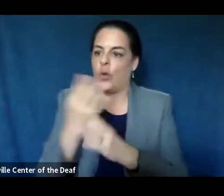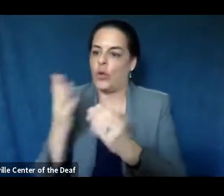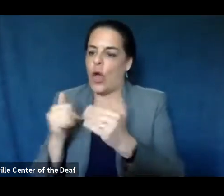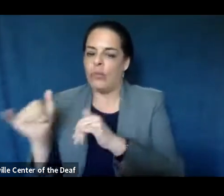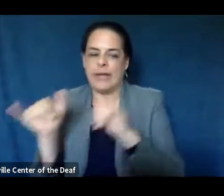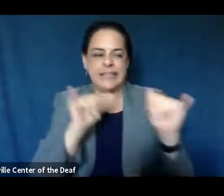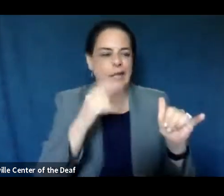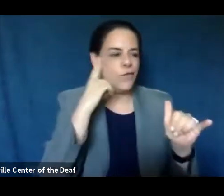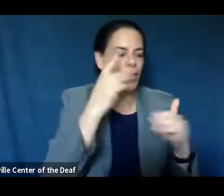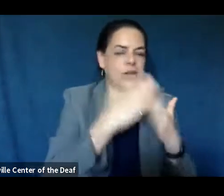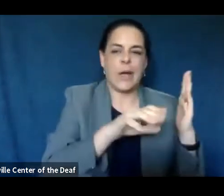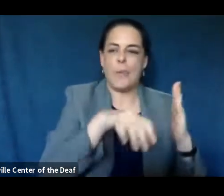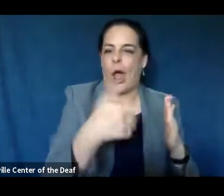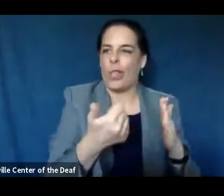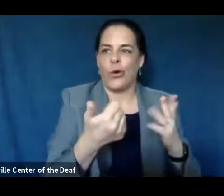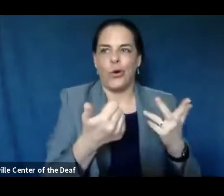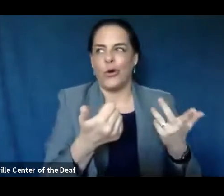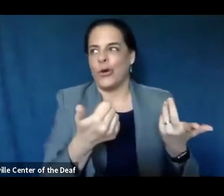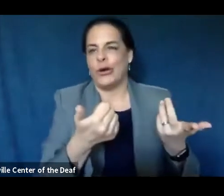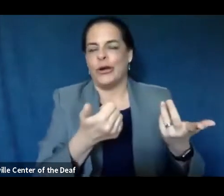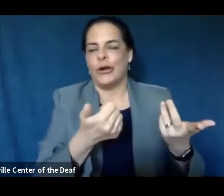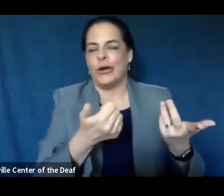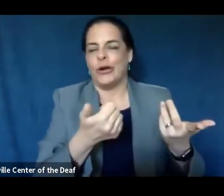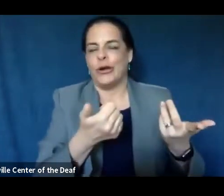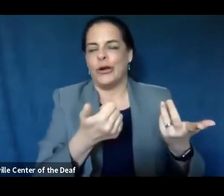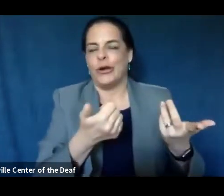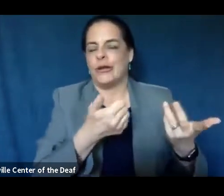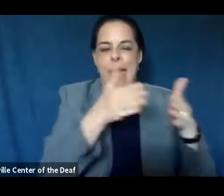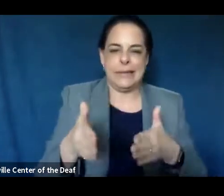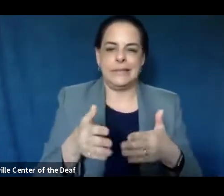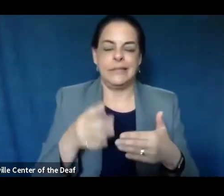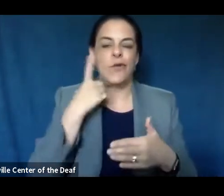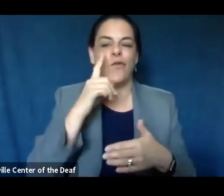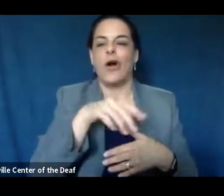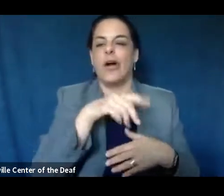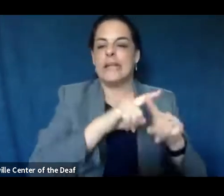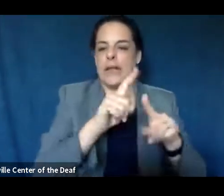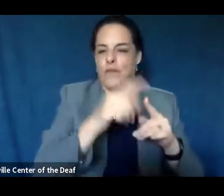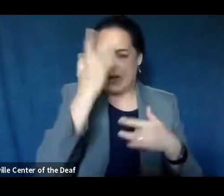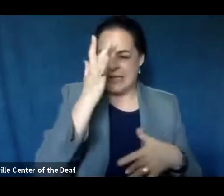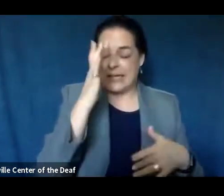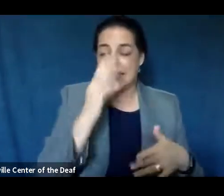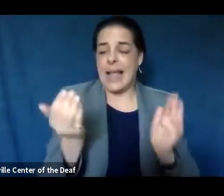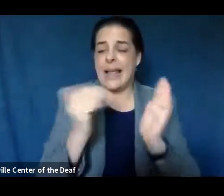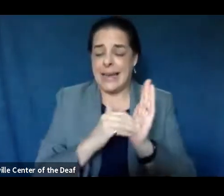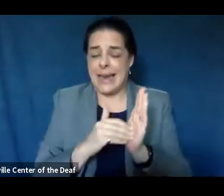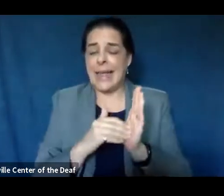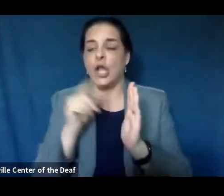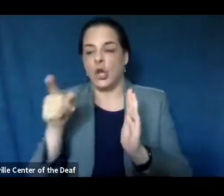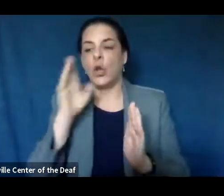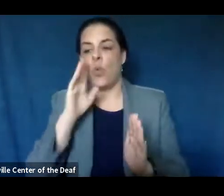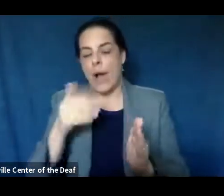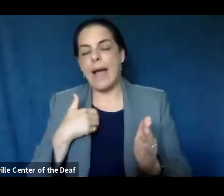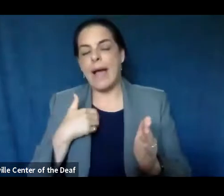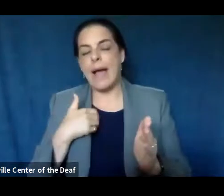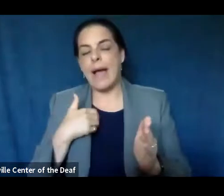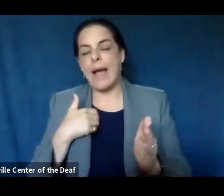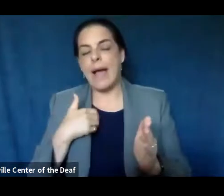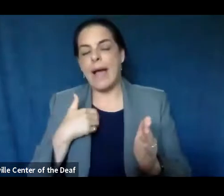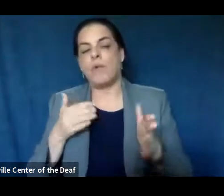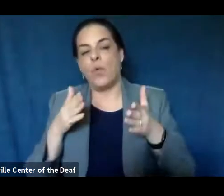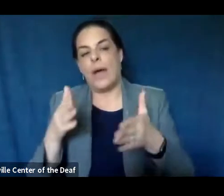syndromic surveillance, which are nationally used methodologies. Um, and again, we will give you a way to get information from our